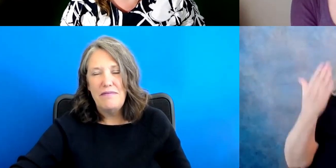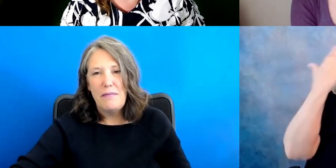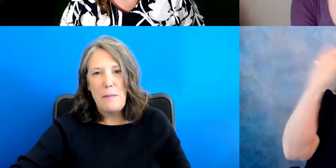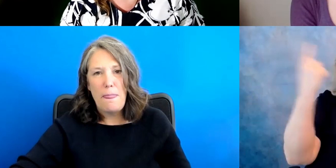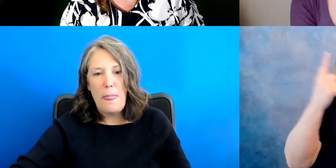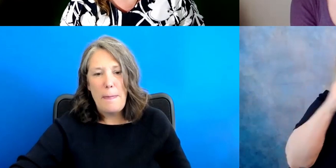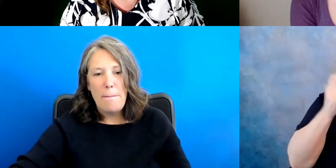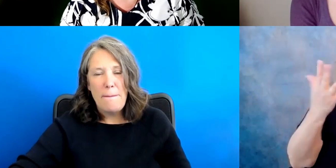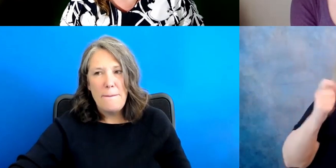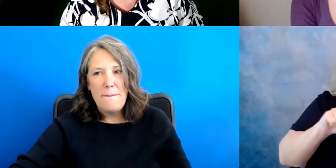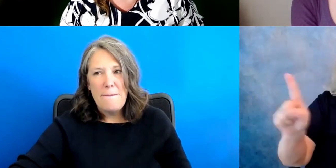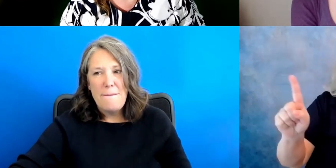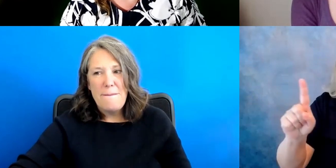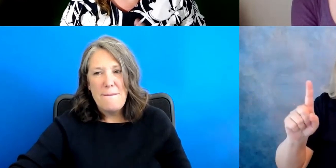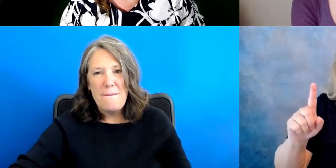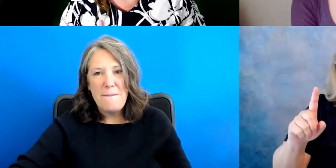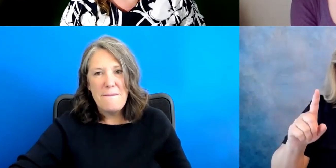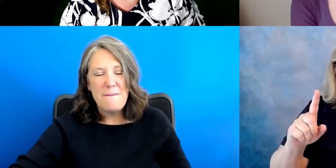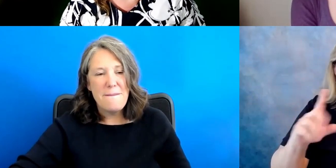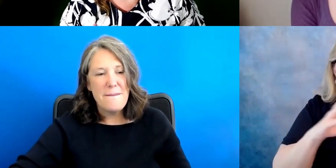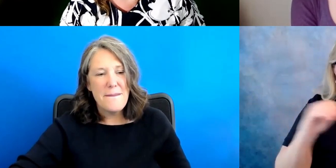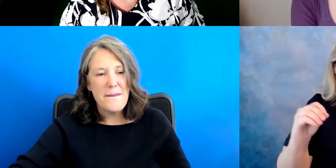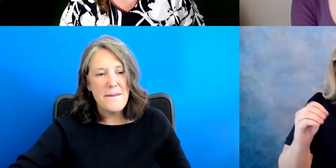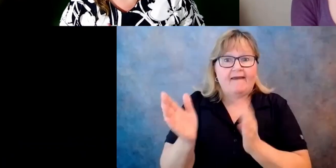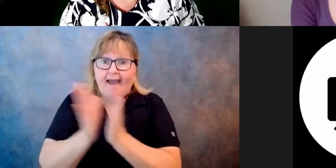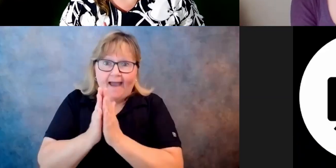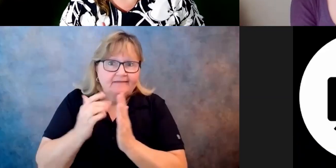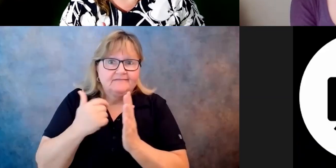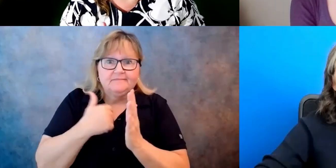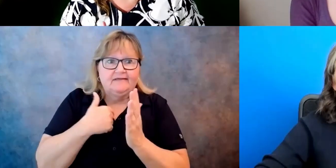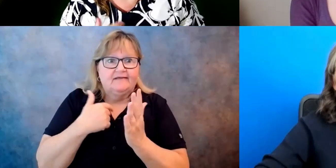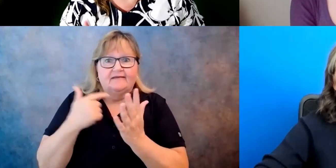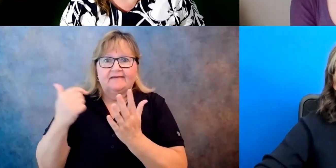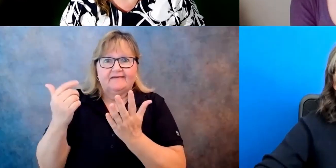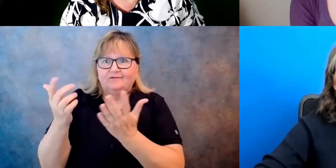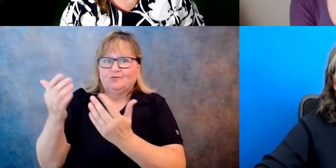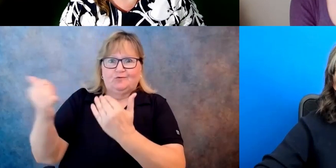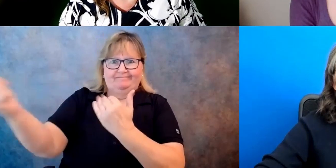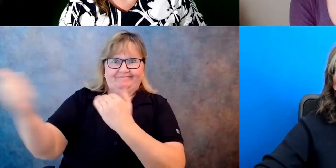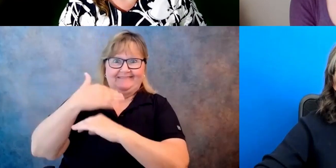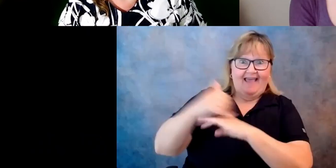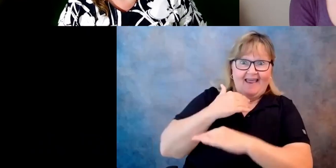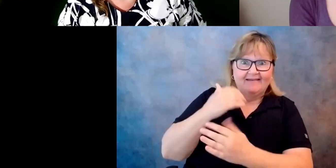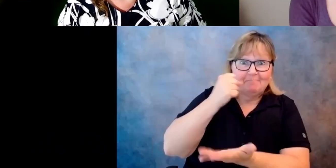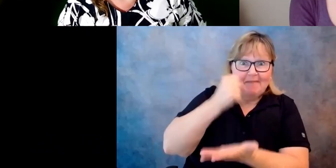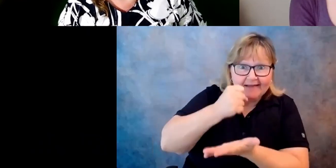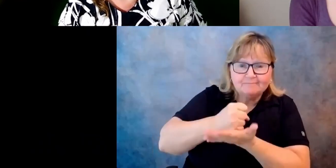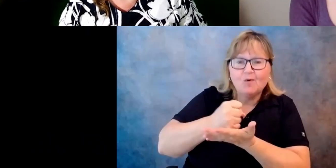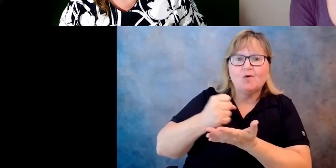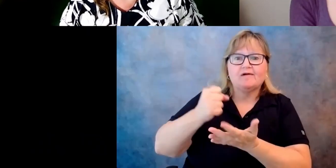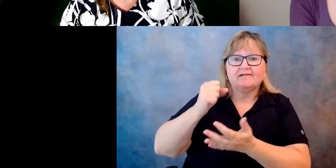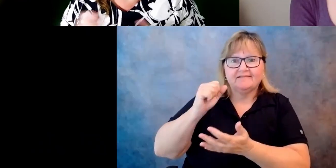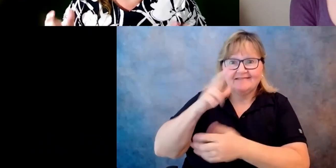know, reached out to everybody I knew, and they started sending me their passports, their national IDs and other, you know,